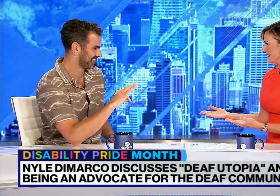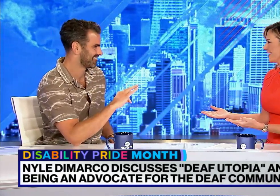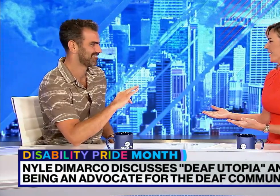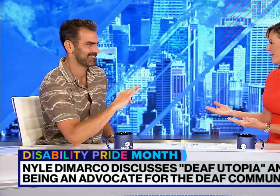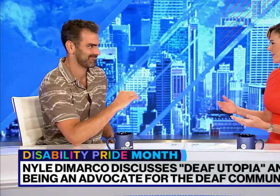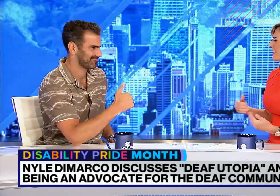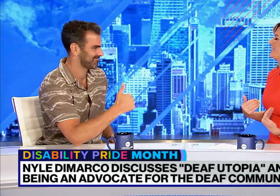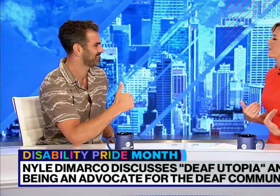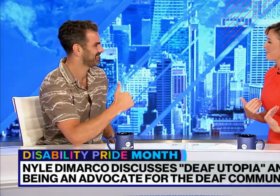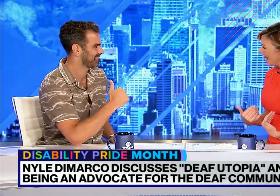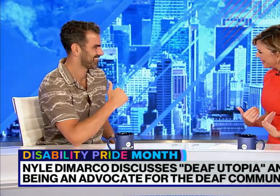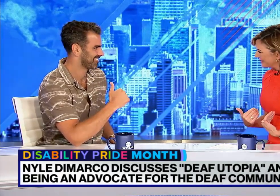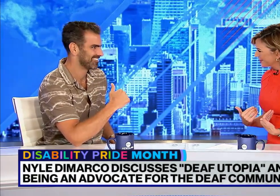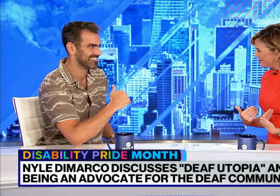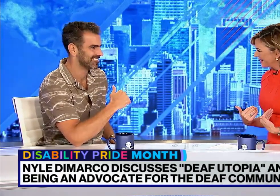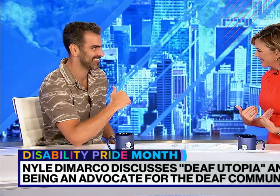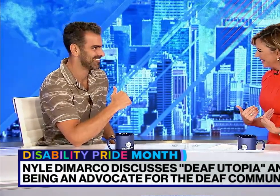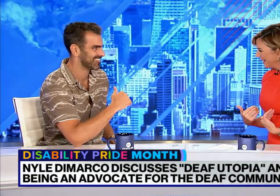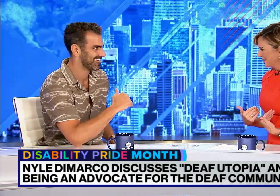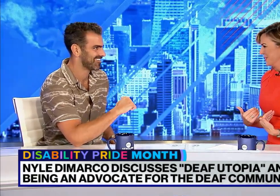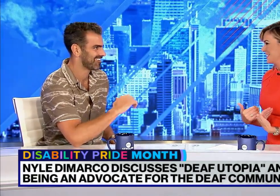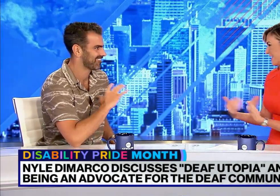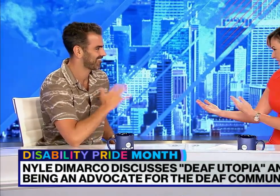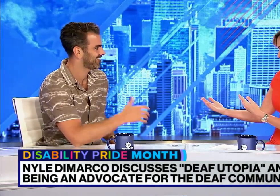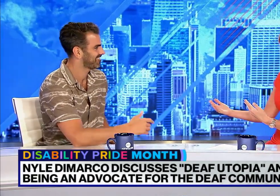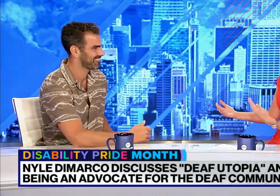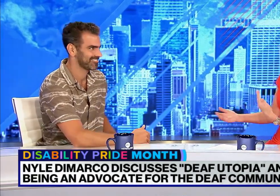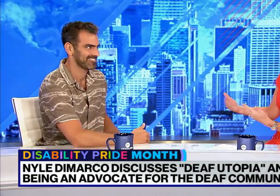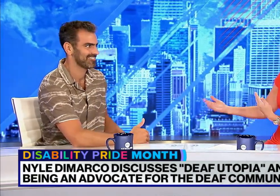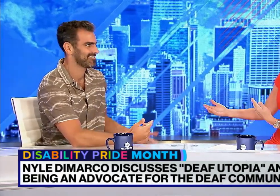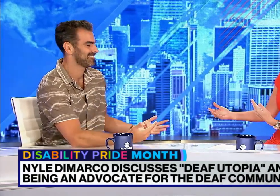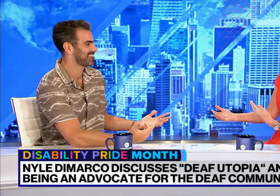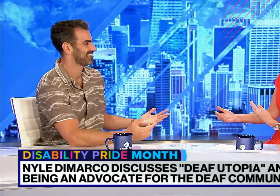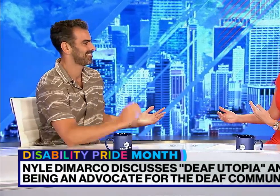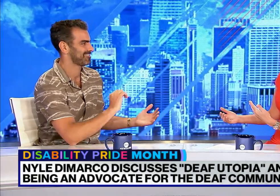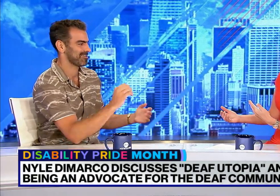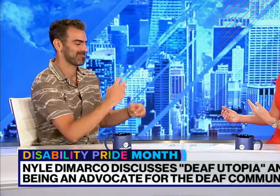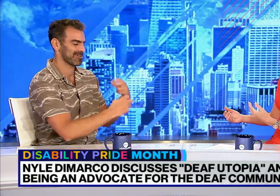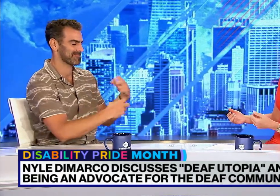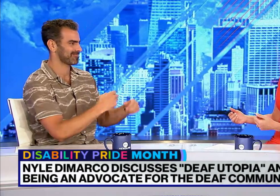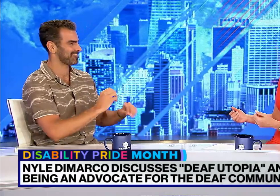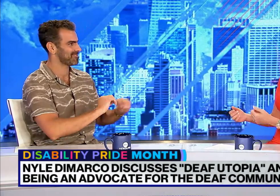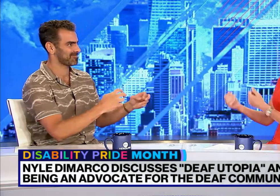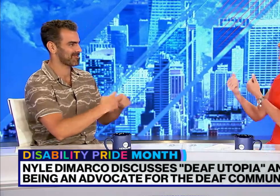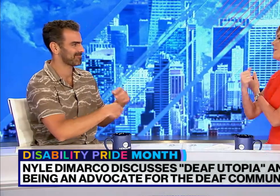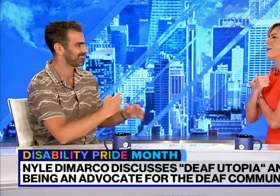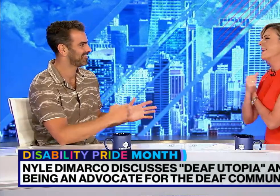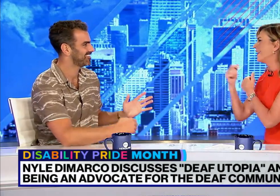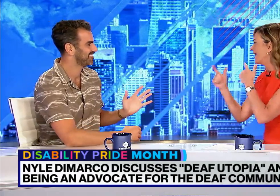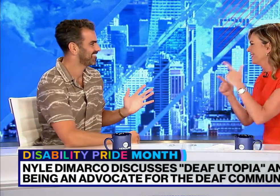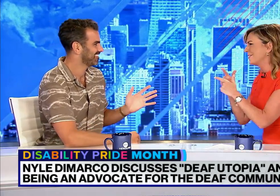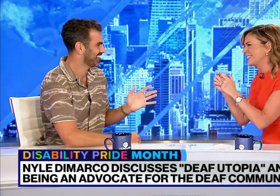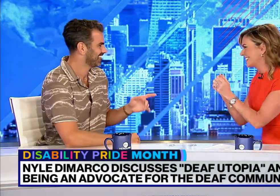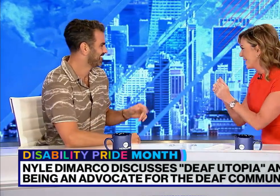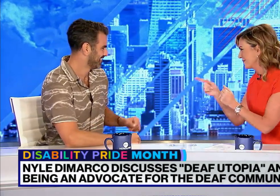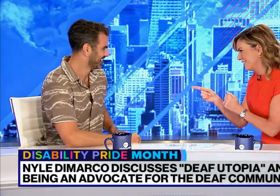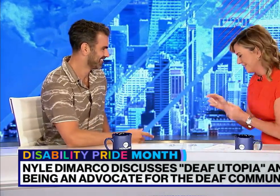on how much I need to practice with my sign language. So we'll keep the conversation going. No problem. I'd love to sign with you.